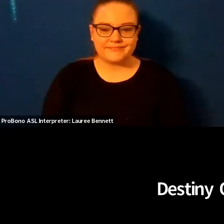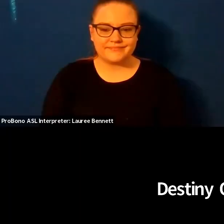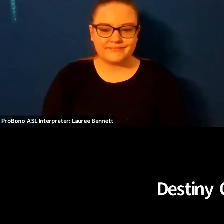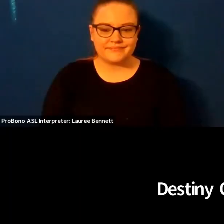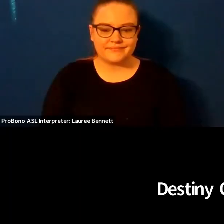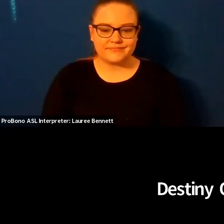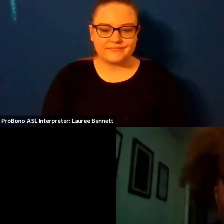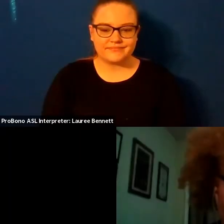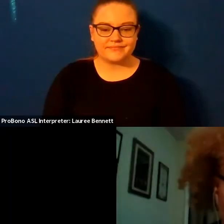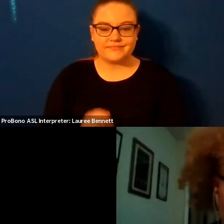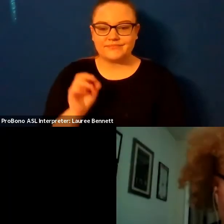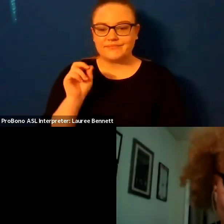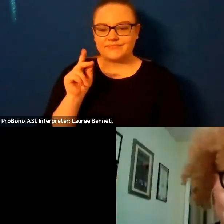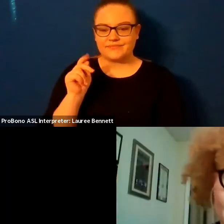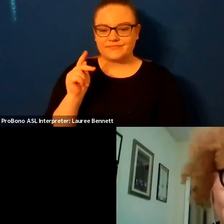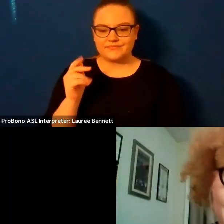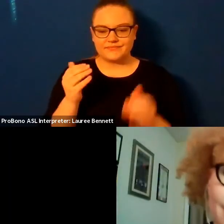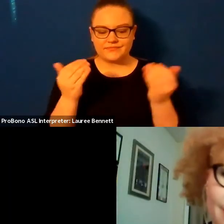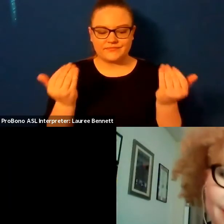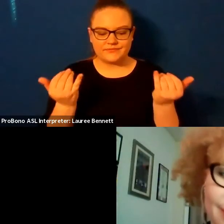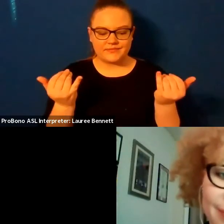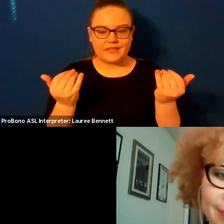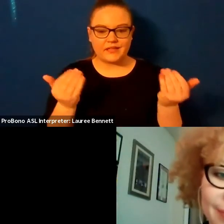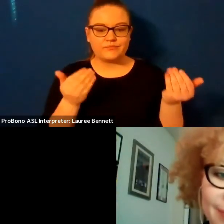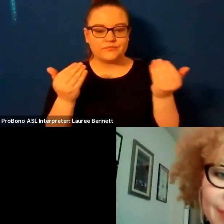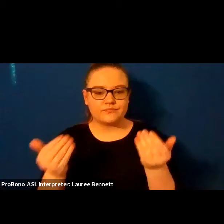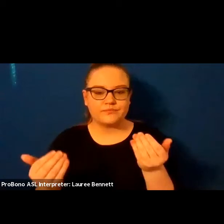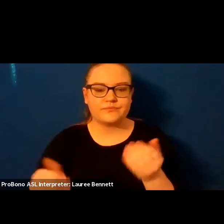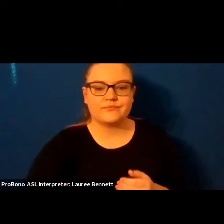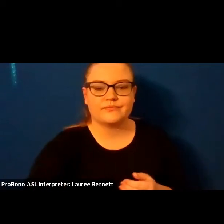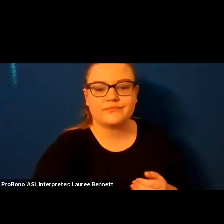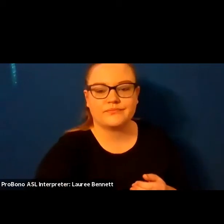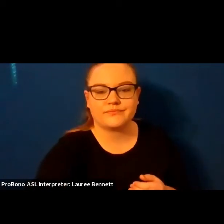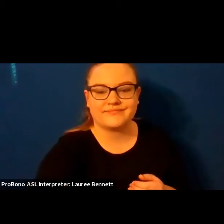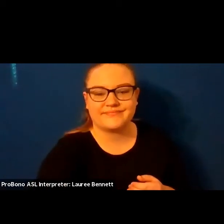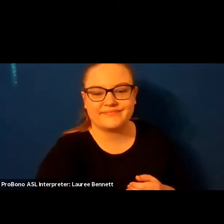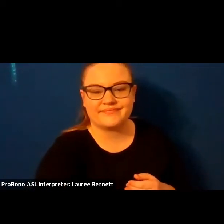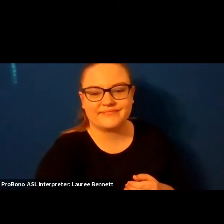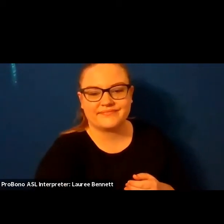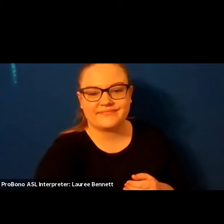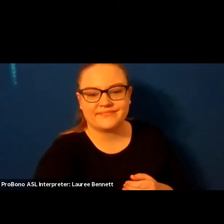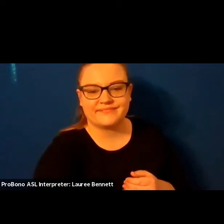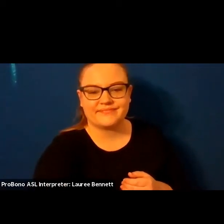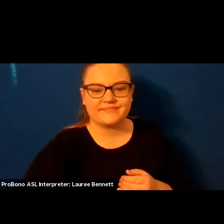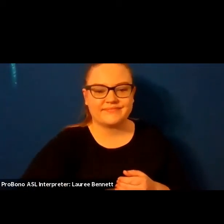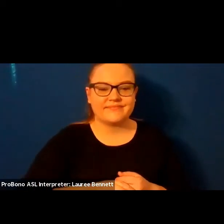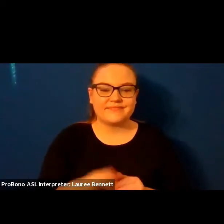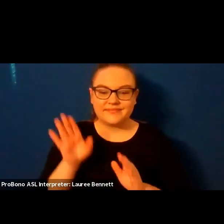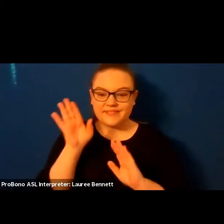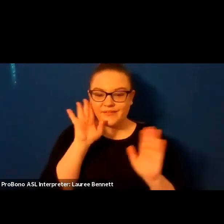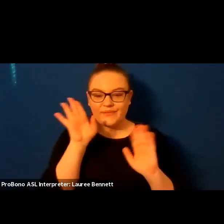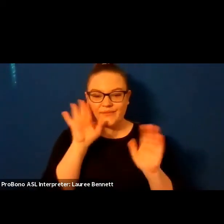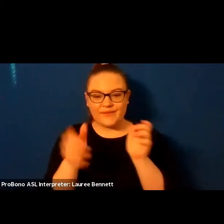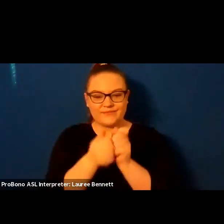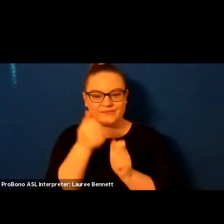okay so now we're gonna go to destiny hi everyone i'm so grateful to be here